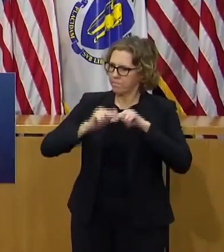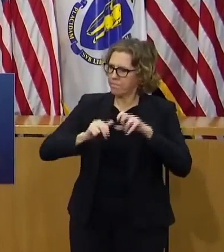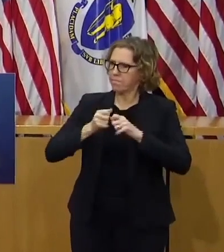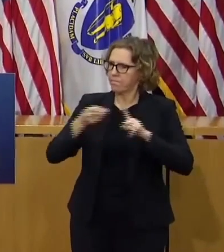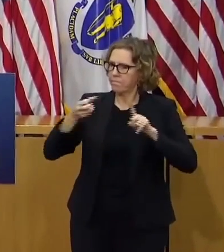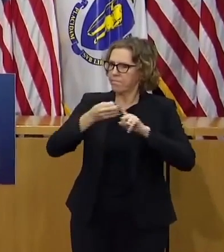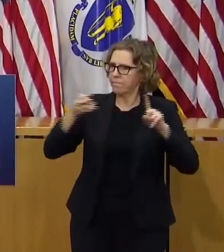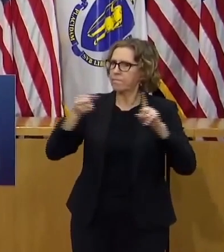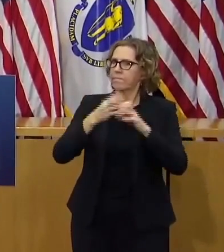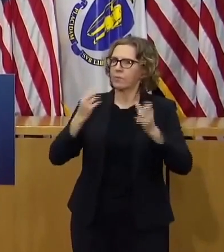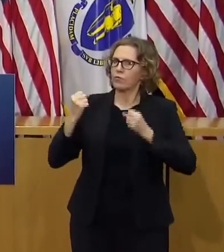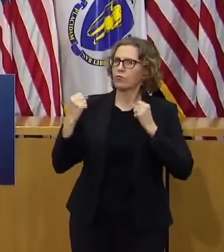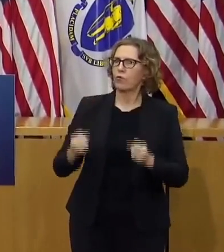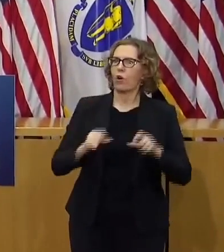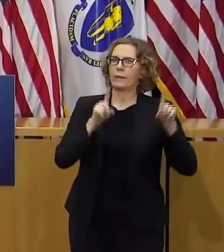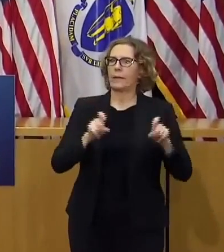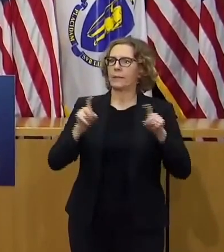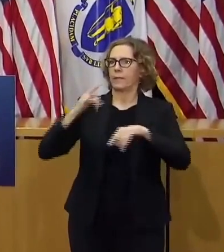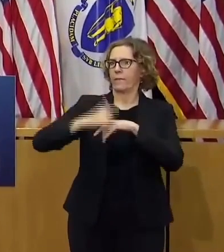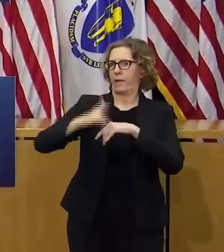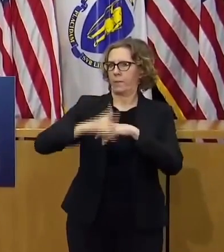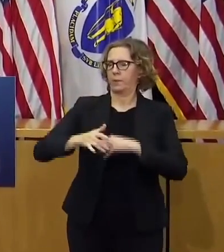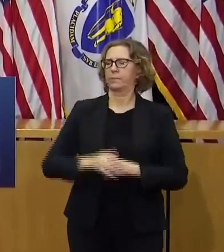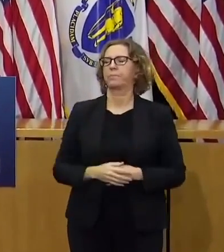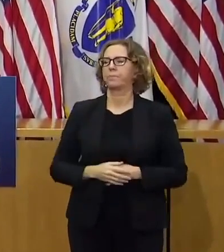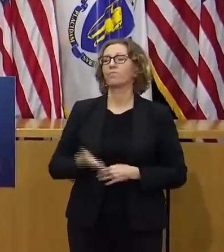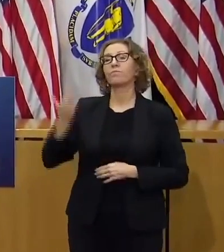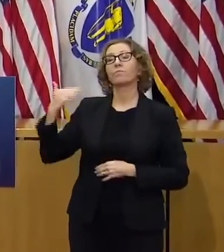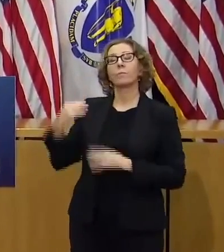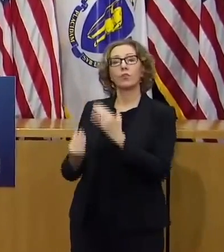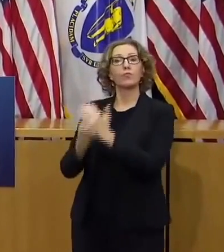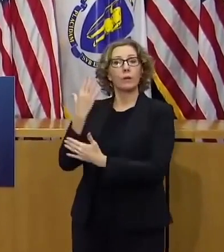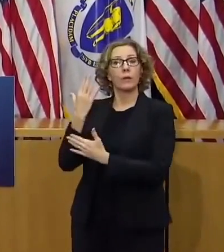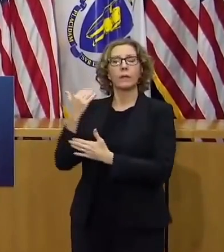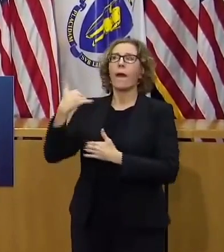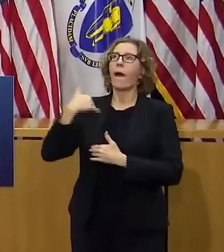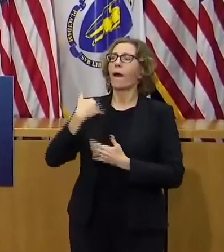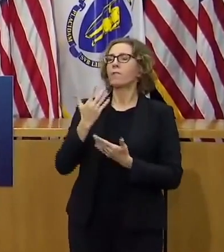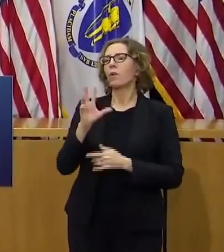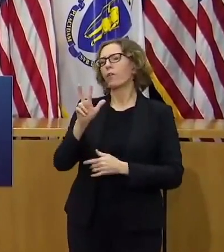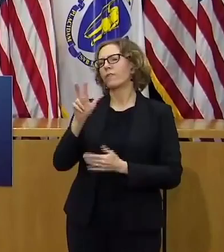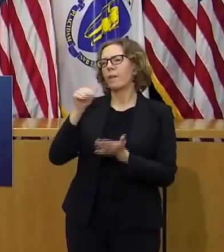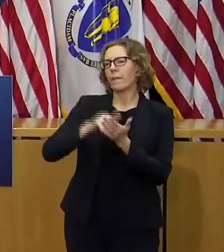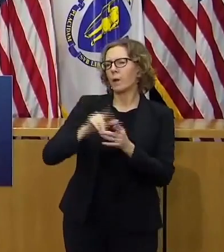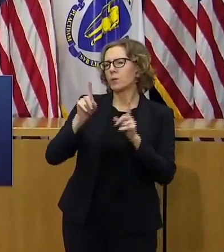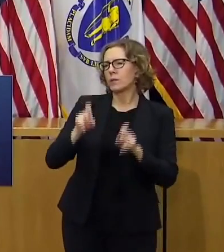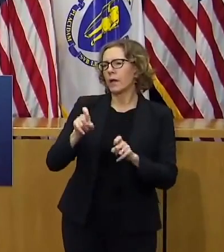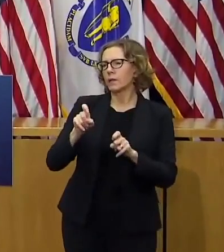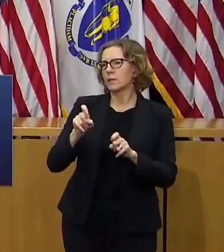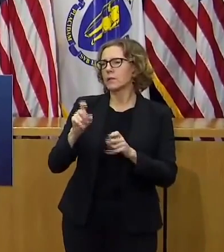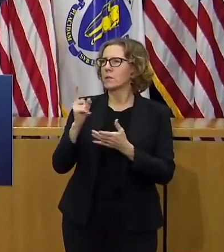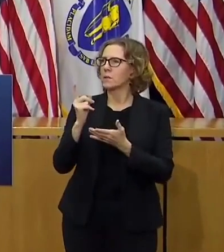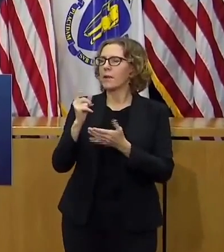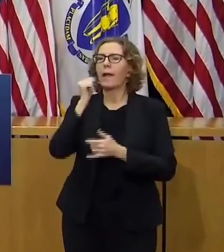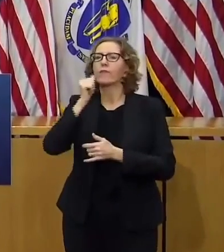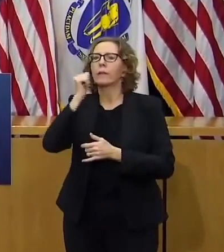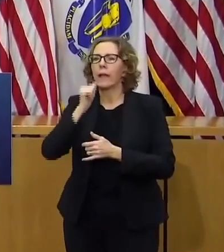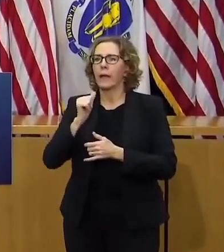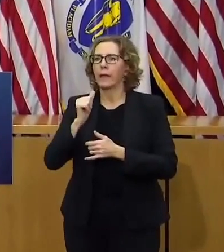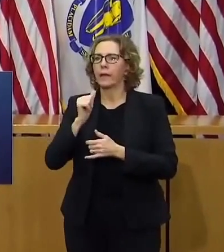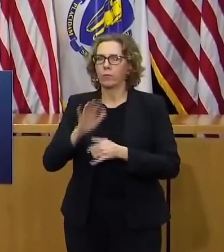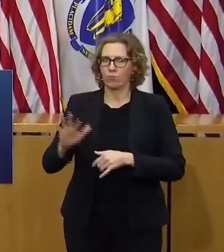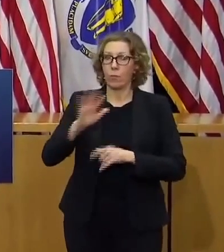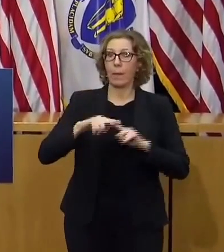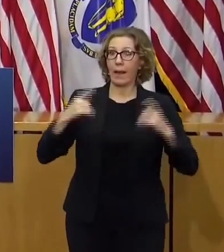this past spring we were completing about 3,000 tests per day statewide now we're completing over a hundred thousand